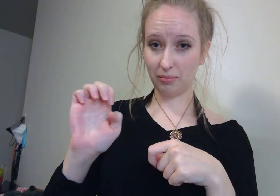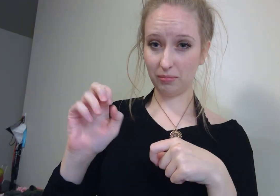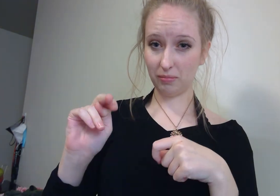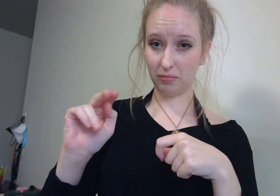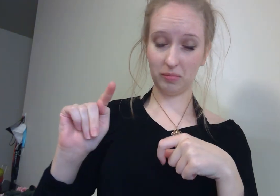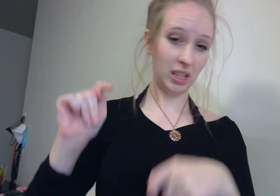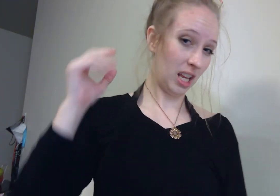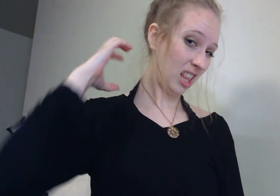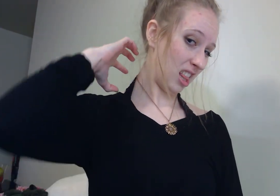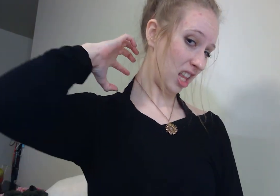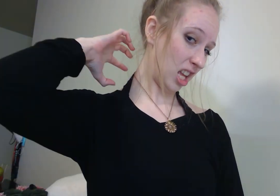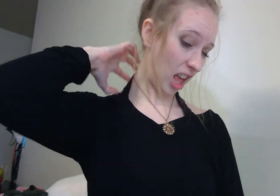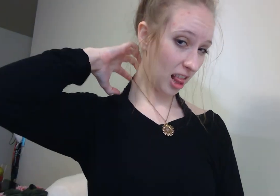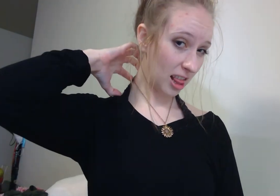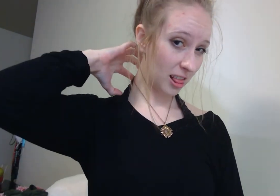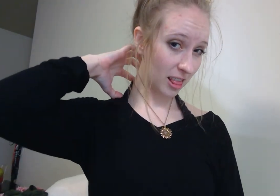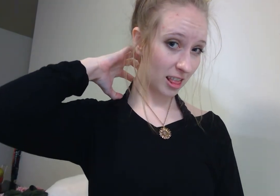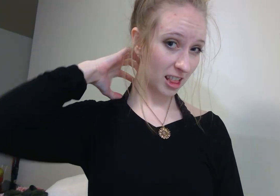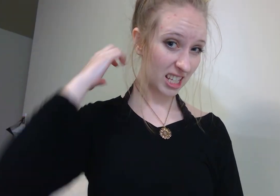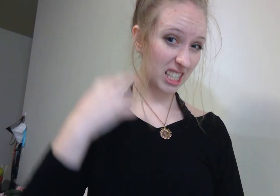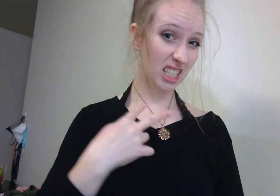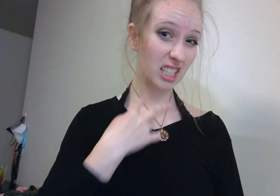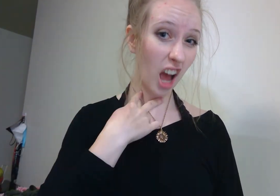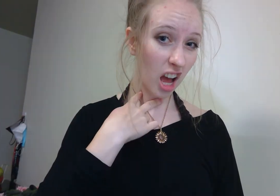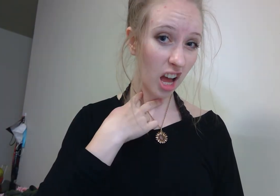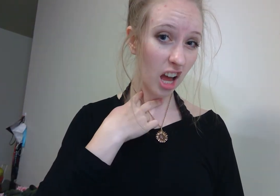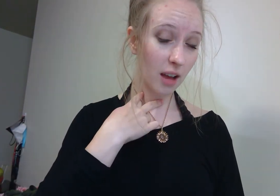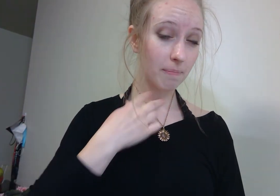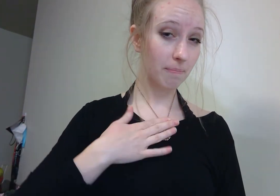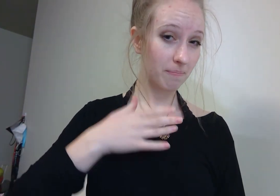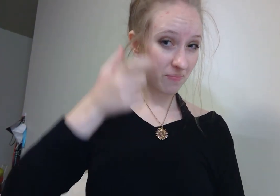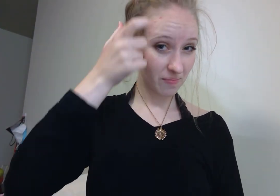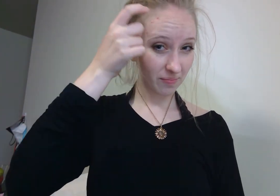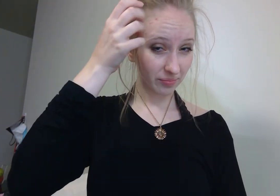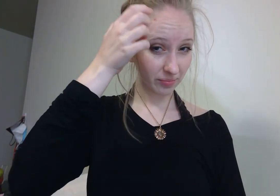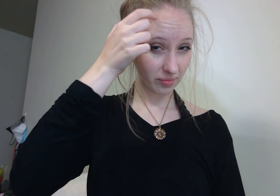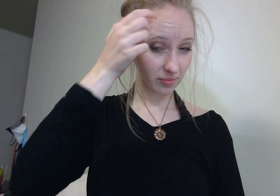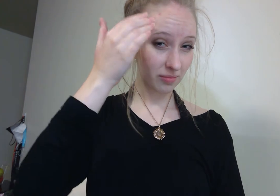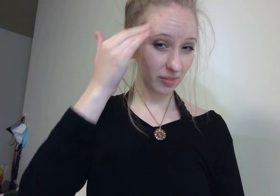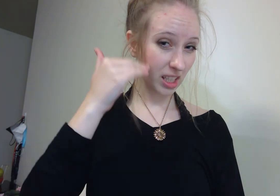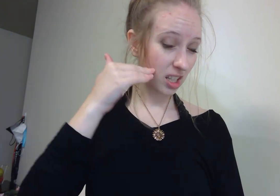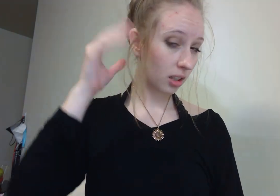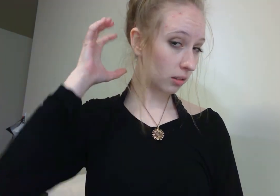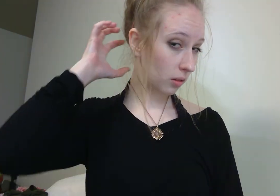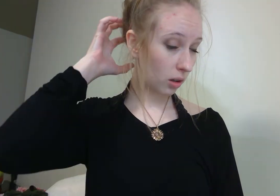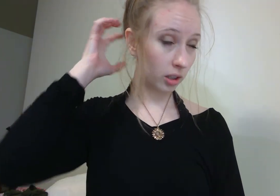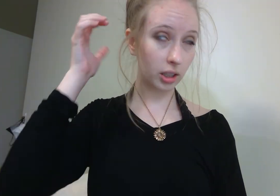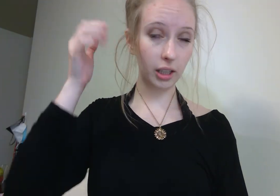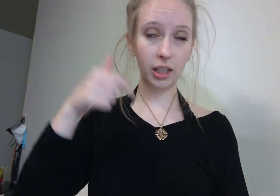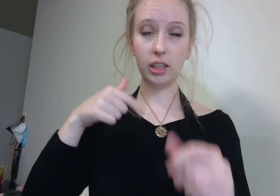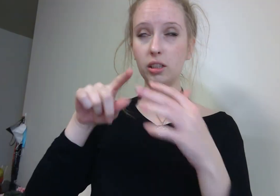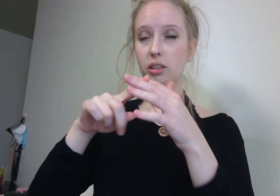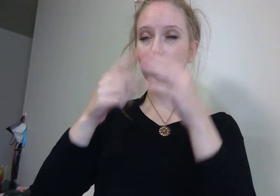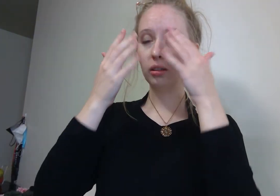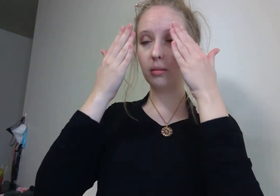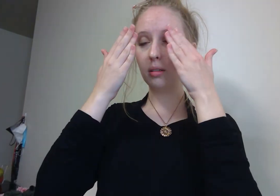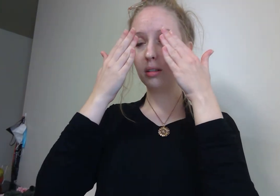my head. It was completely embedded in my skull. Then it got pitch black, and I thought, I must have been knocked unconscious because it's